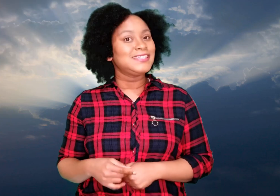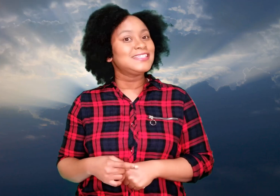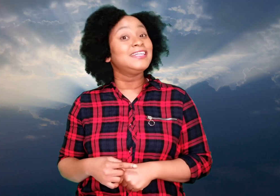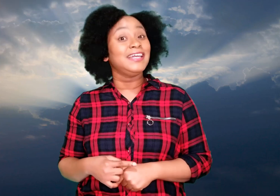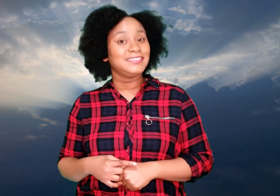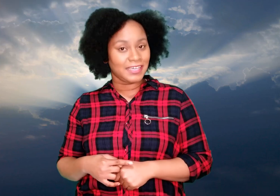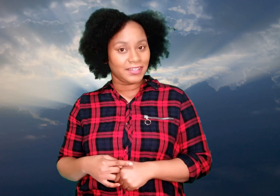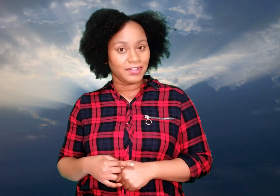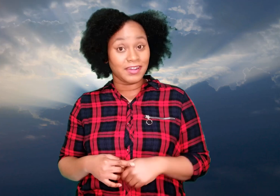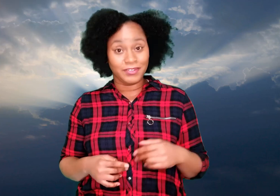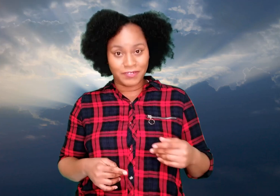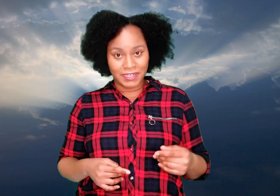is the Day together. Are you ready?